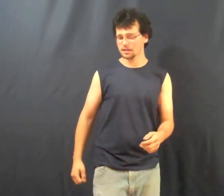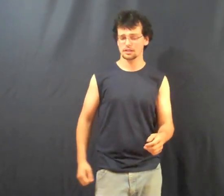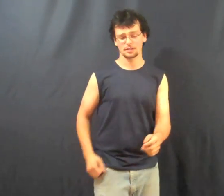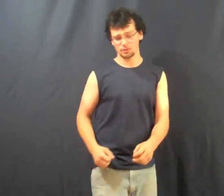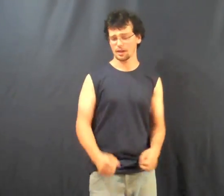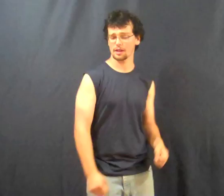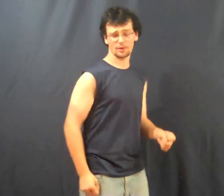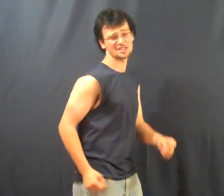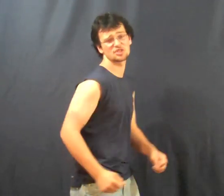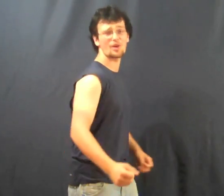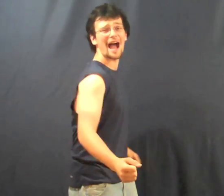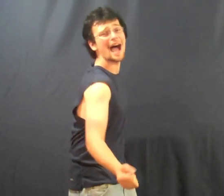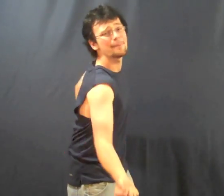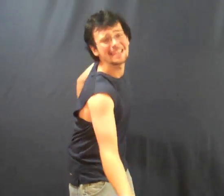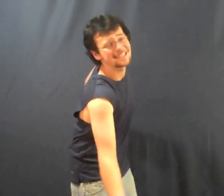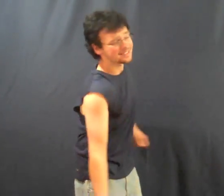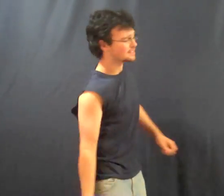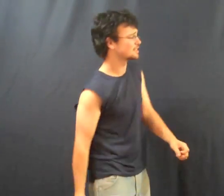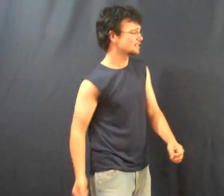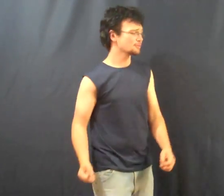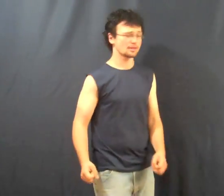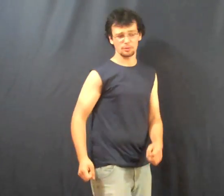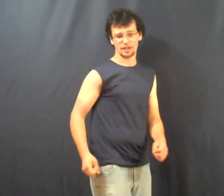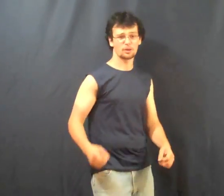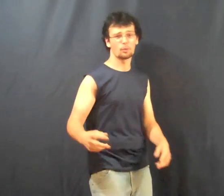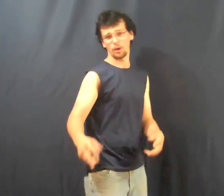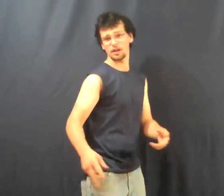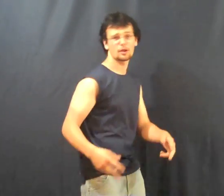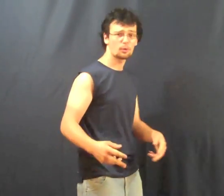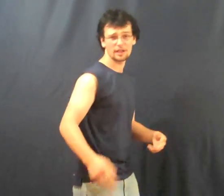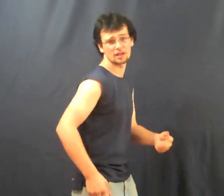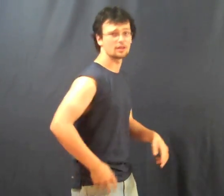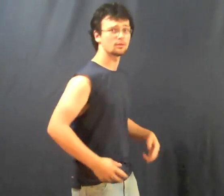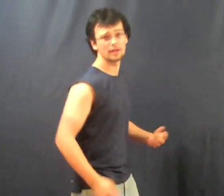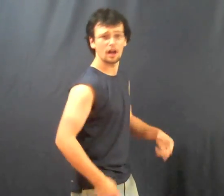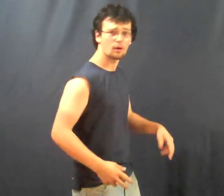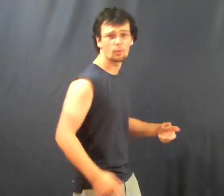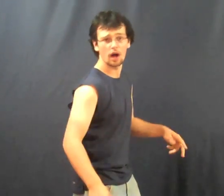Psychedelic is how I describe it Wait, wait, wait, wait, wait, what?